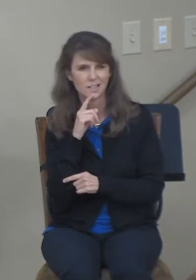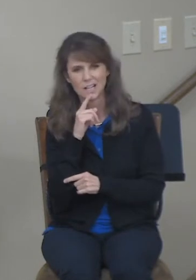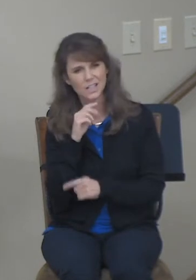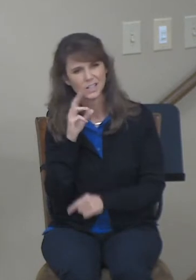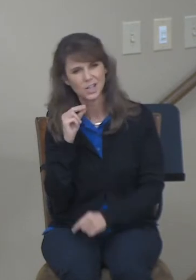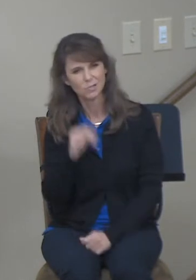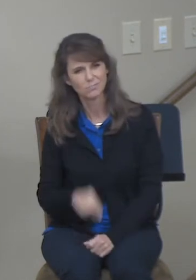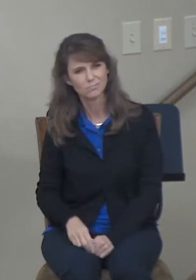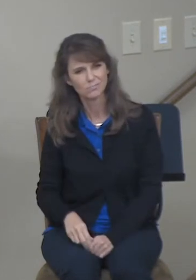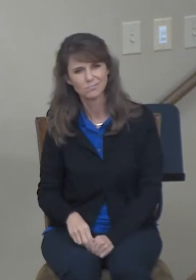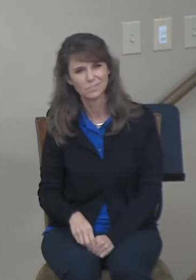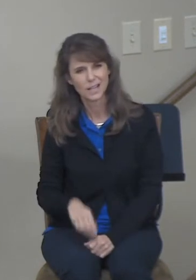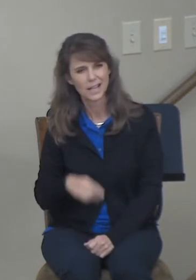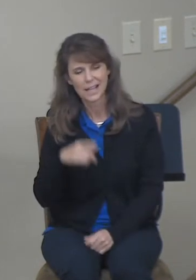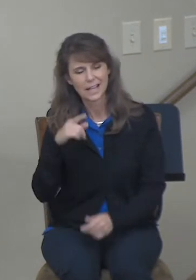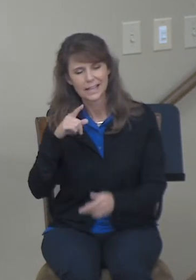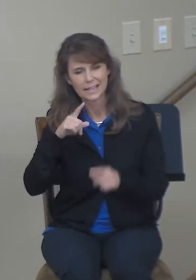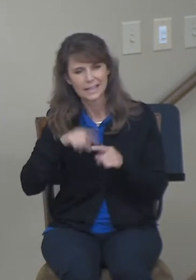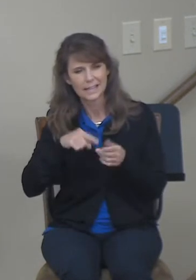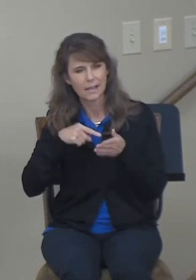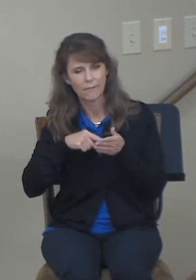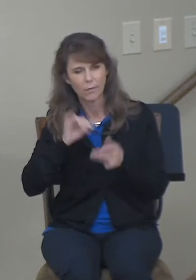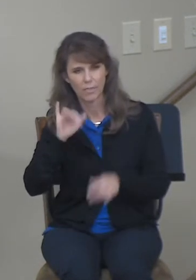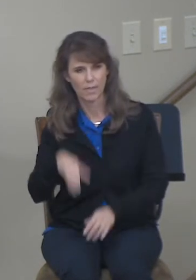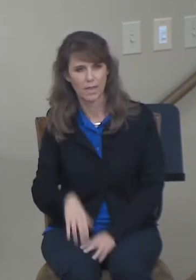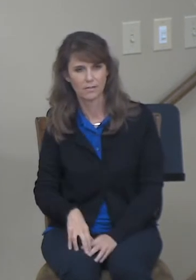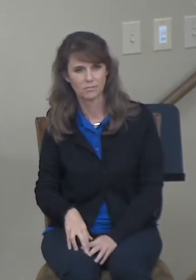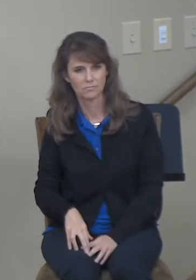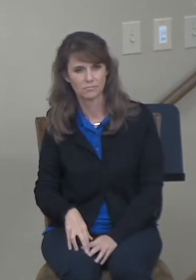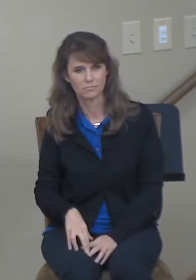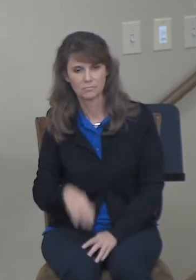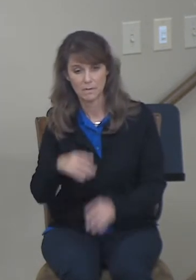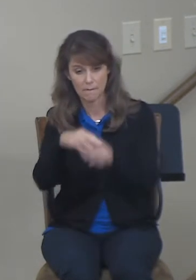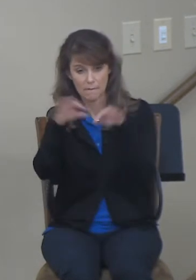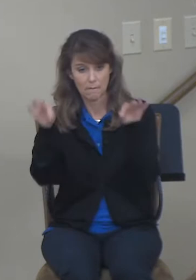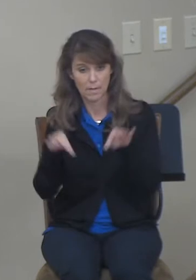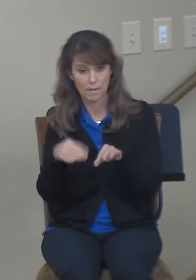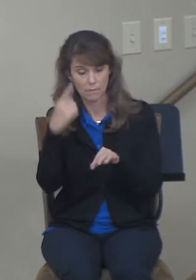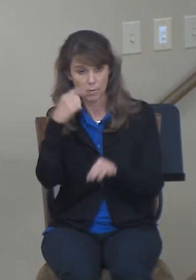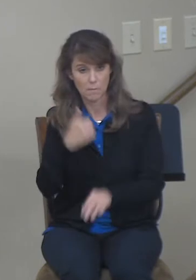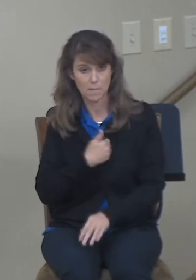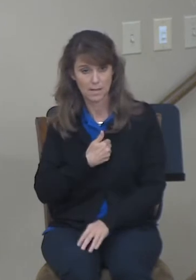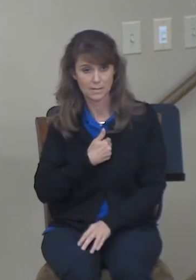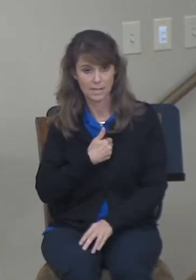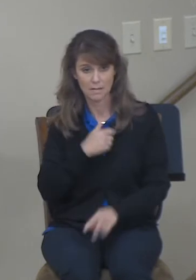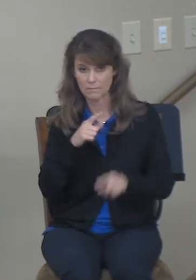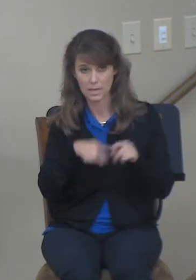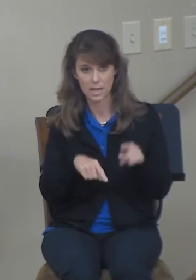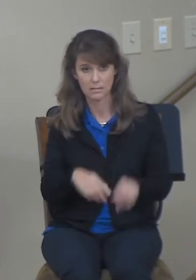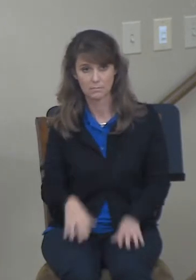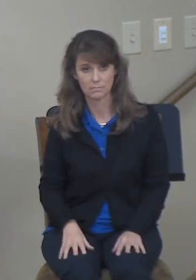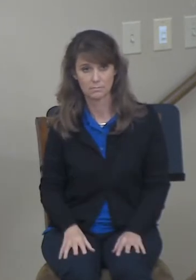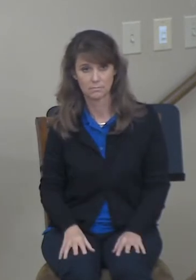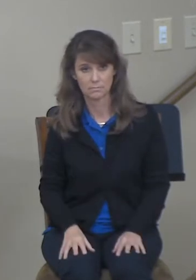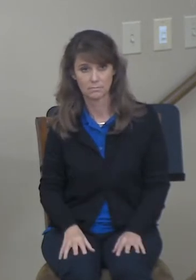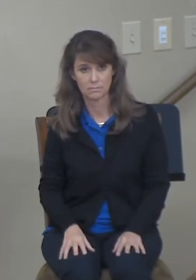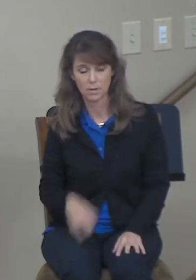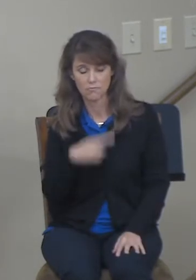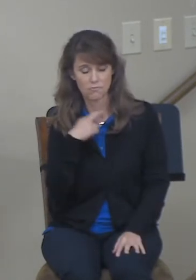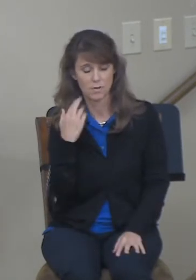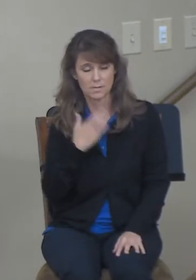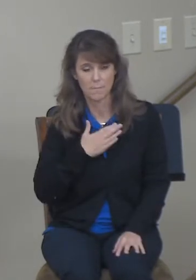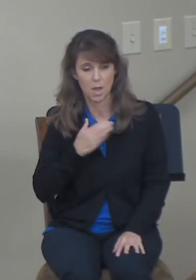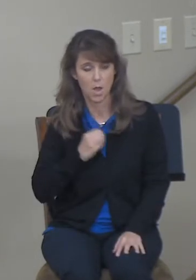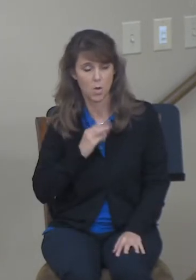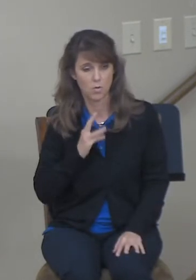I can't afford to do that. I cannot redeem it for myself, because I would jeopardize my own inheritance. Redeem it for